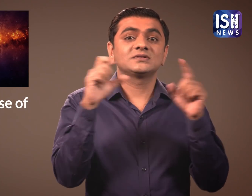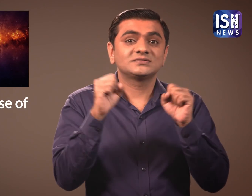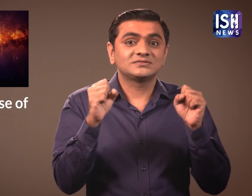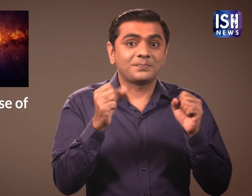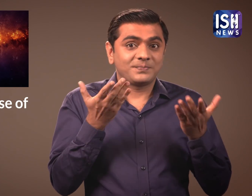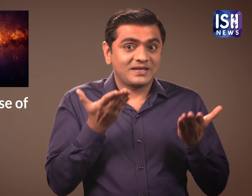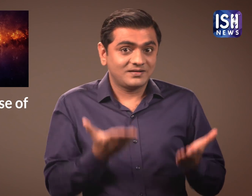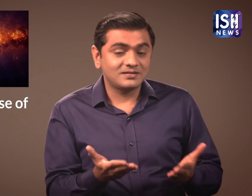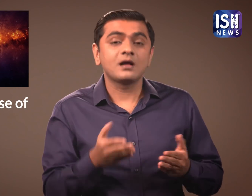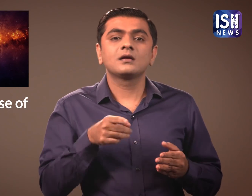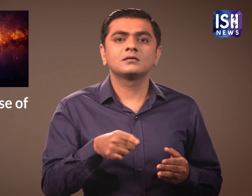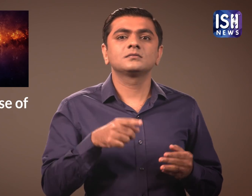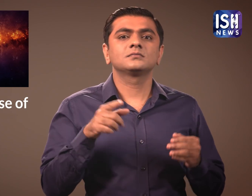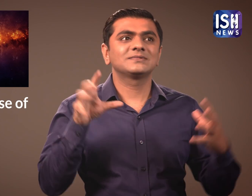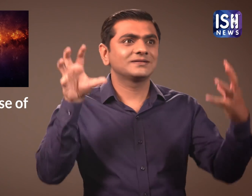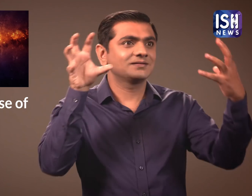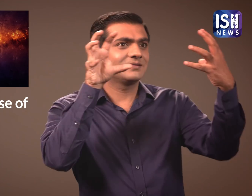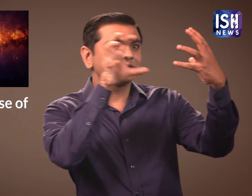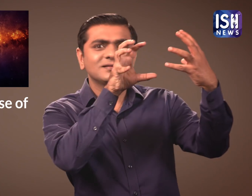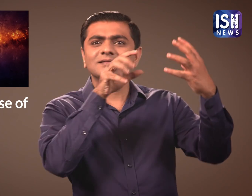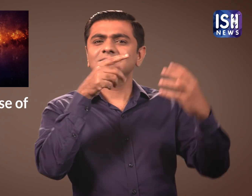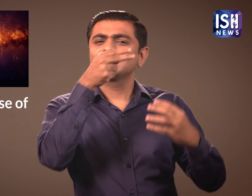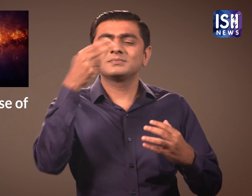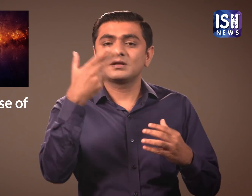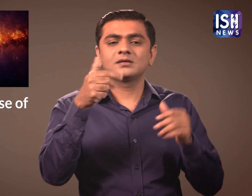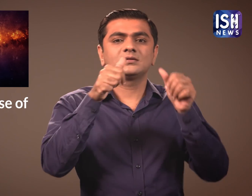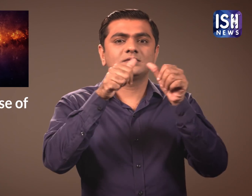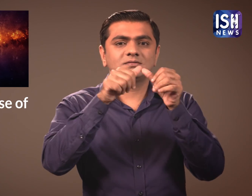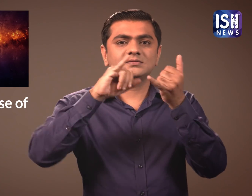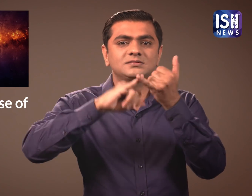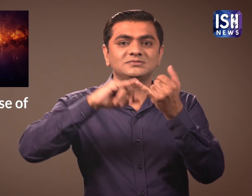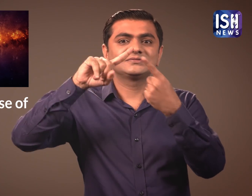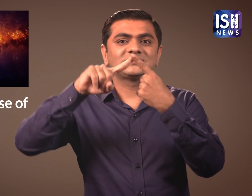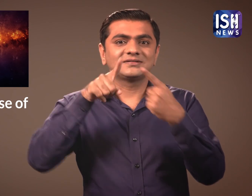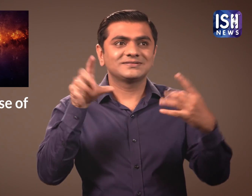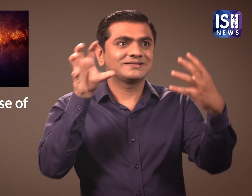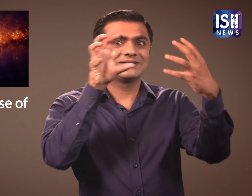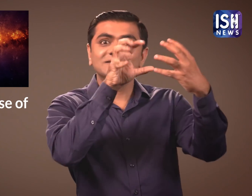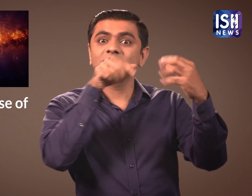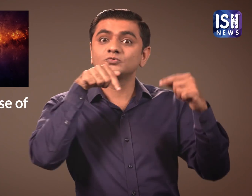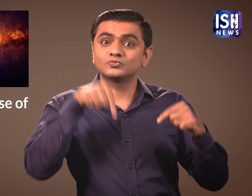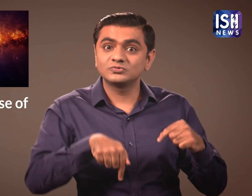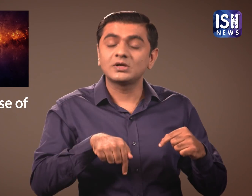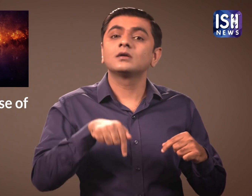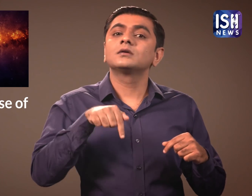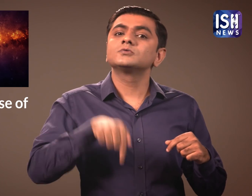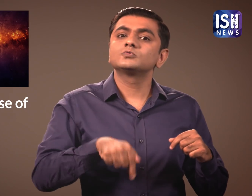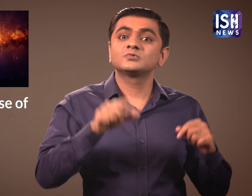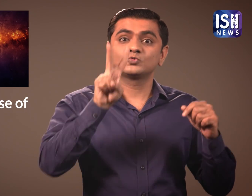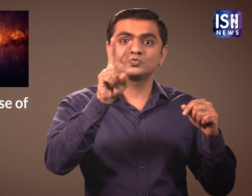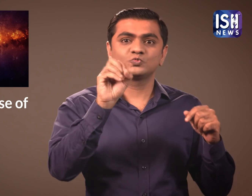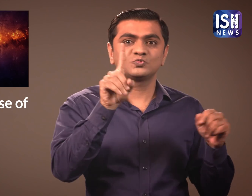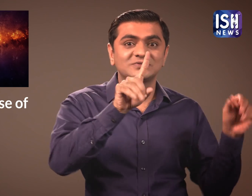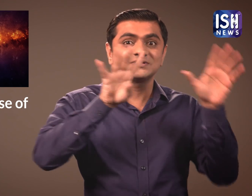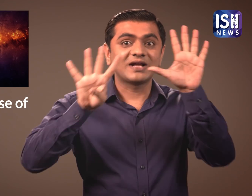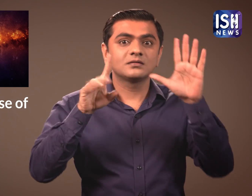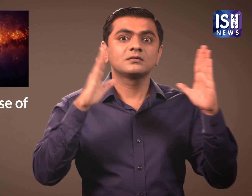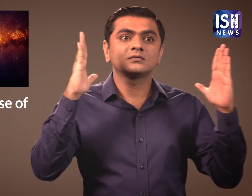26th December is the Annual Solar Eclipse. It is the last Solar